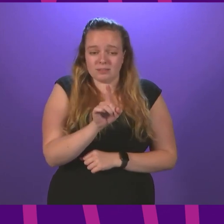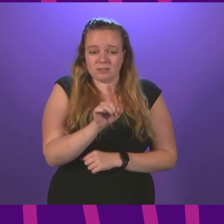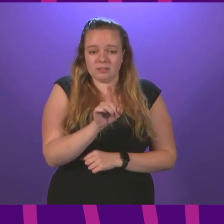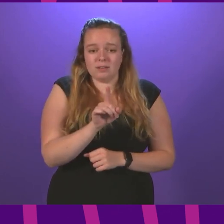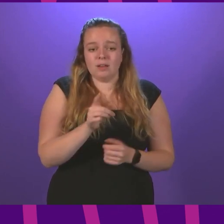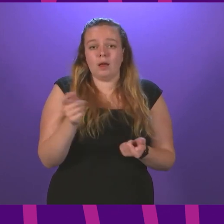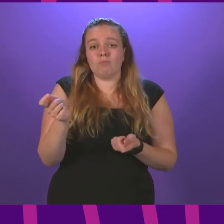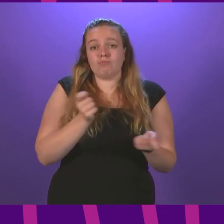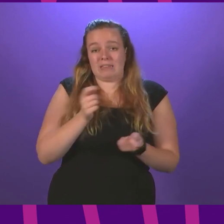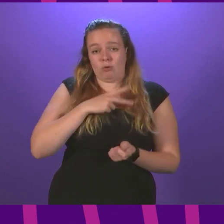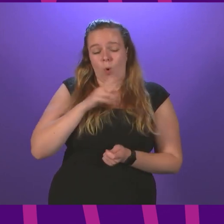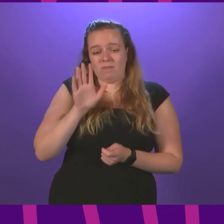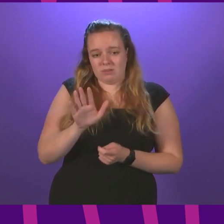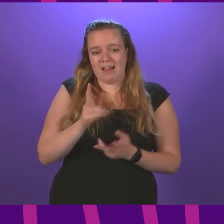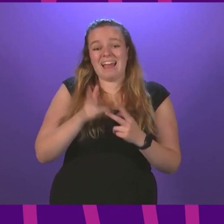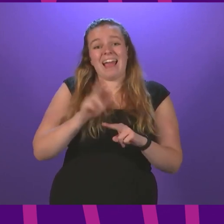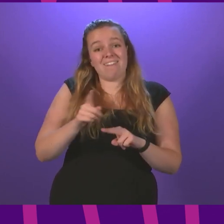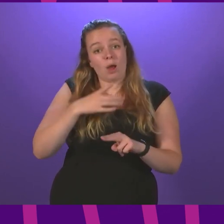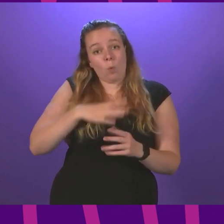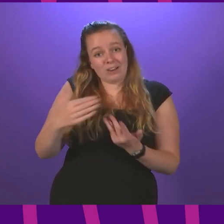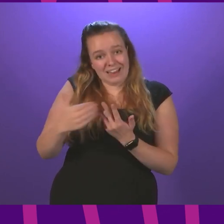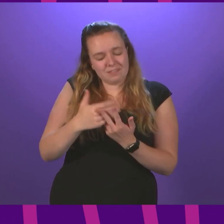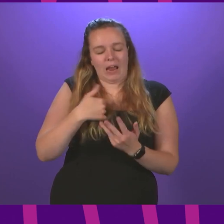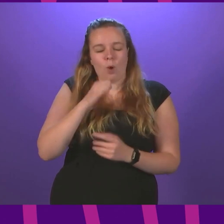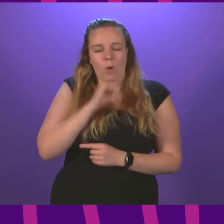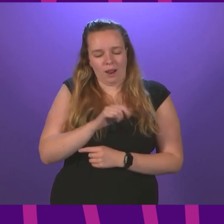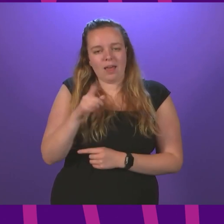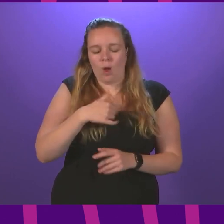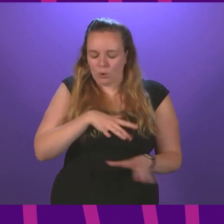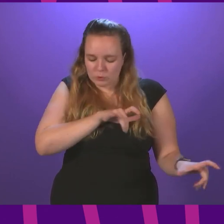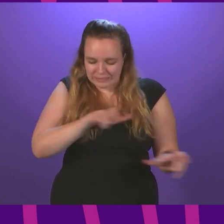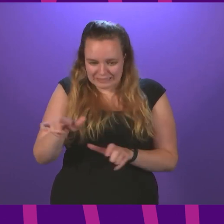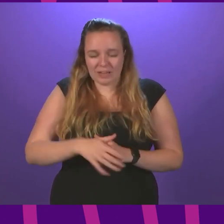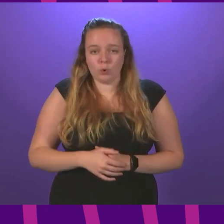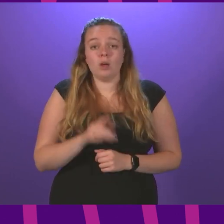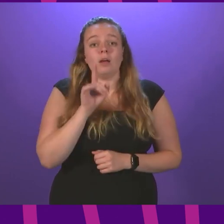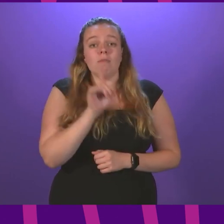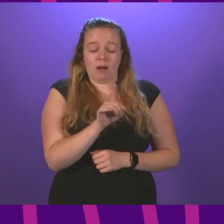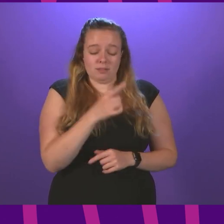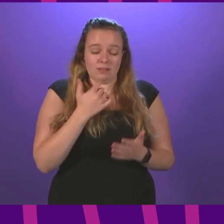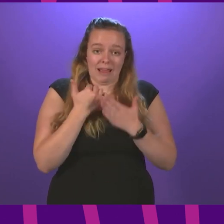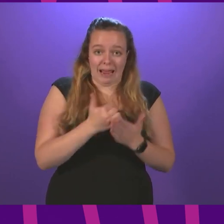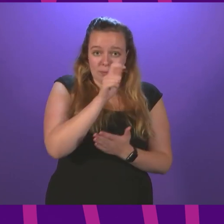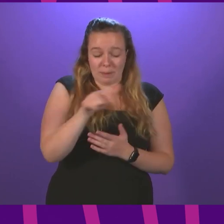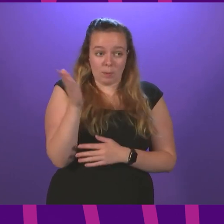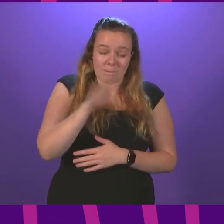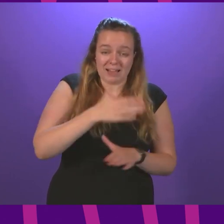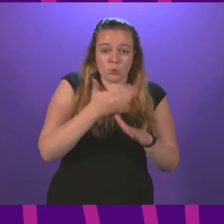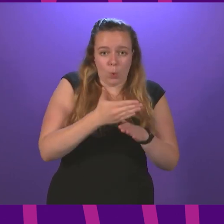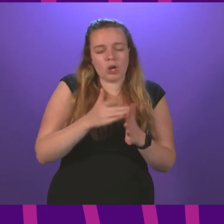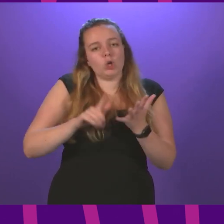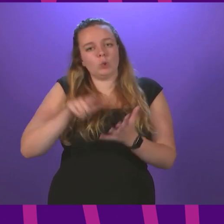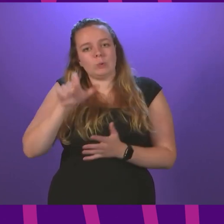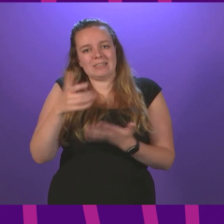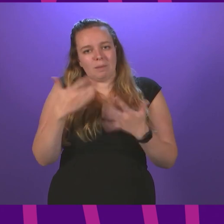presiding officer, if I want to take an intervention, I'll say, I want to continue. But as well as helping people into work, universal